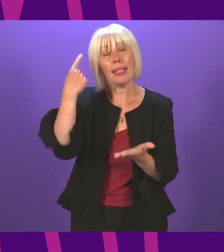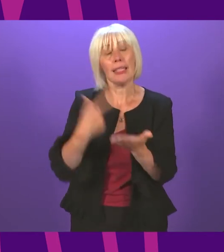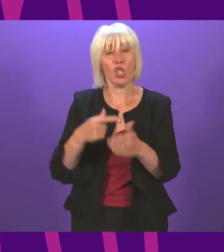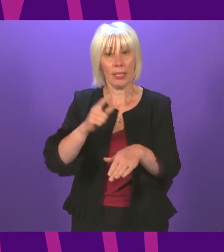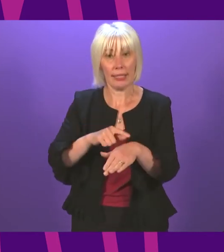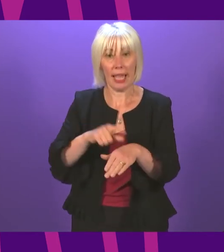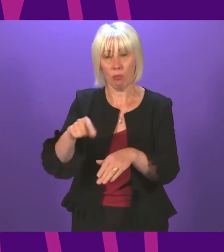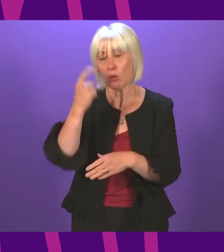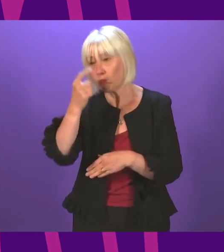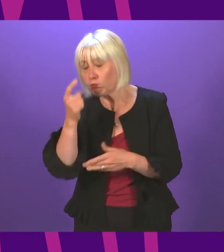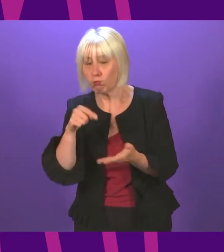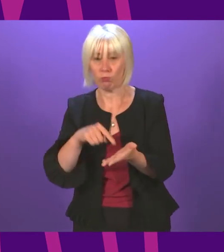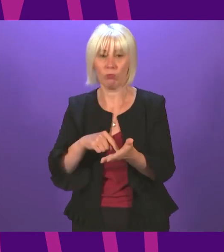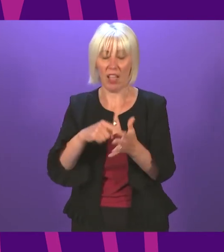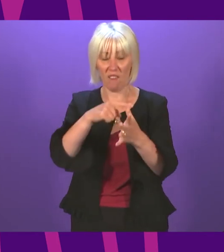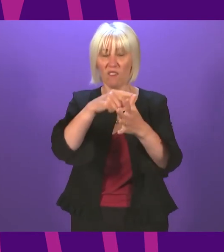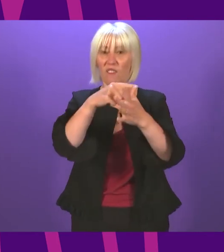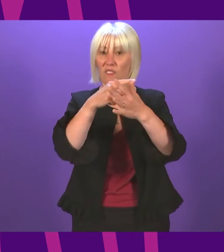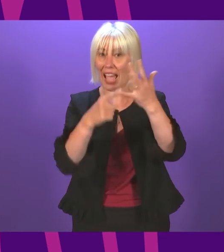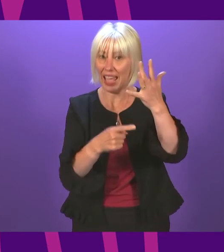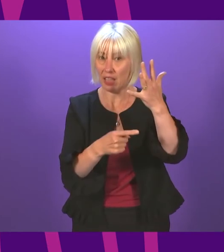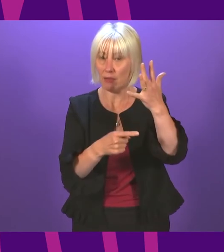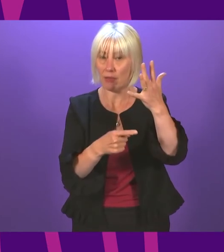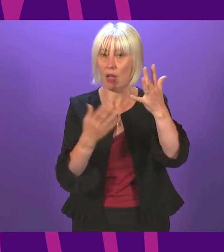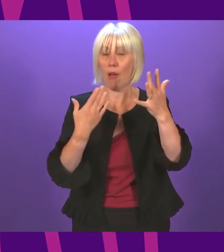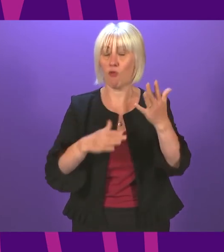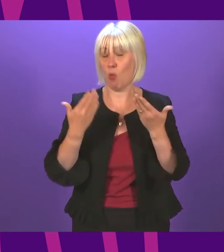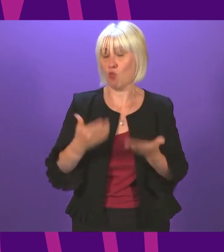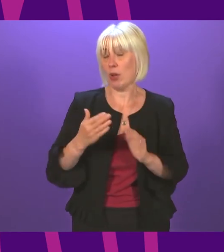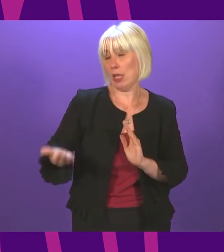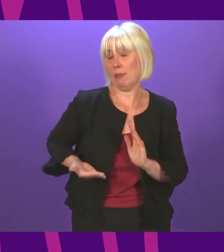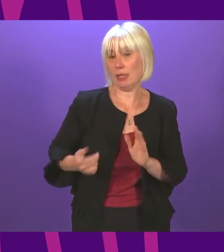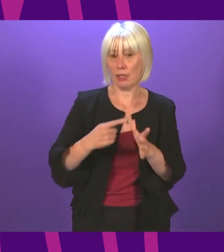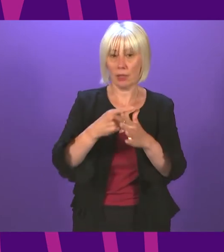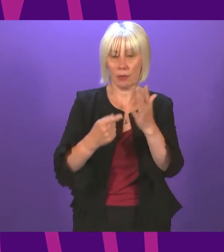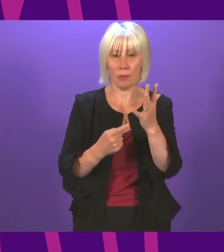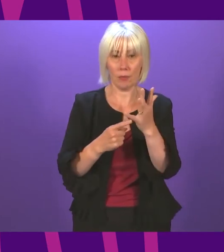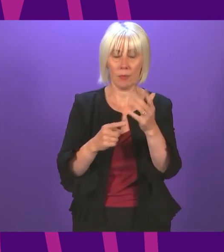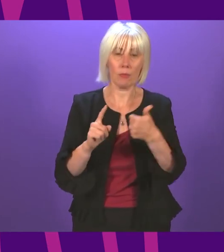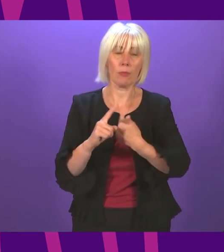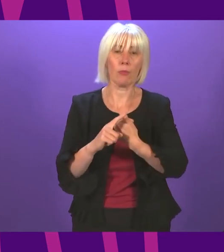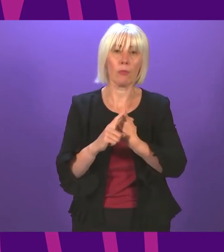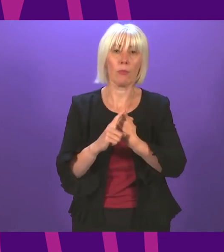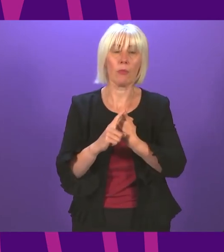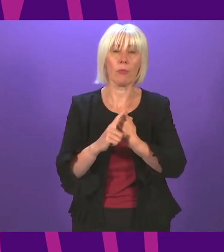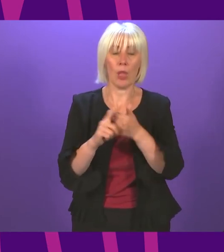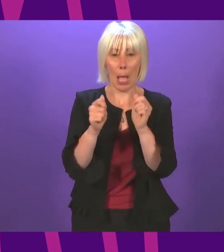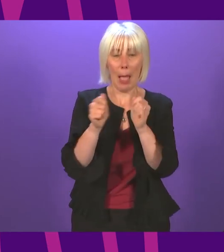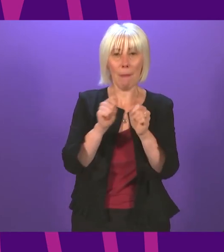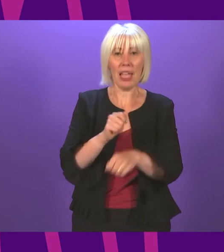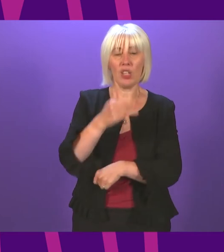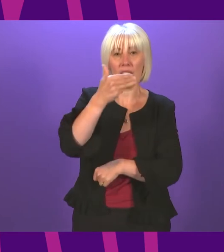and there are five questions to be put as a result of today's business the first question is that amendment